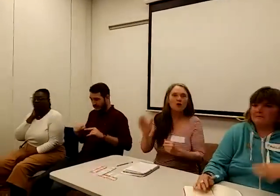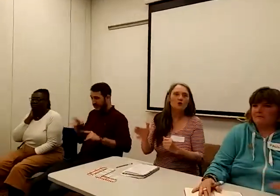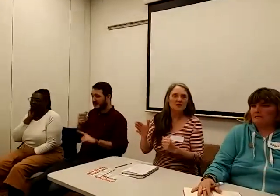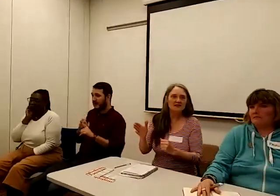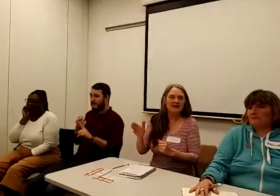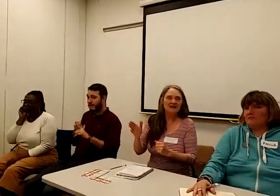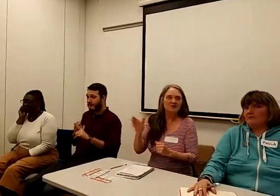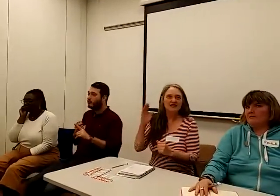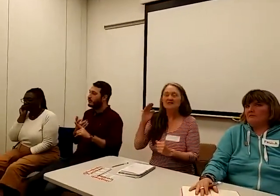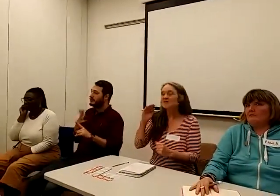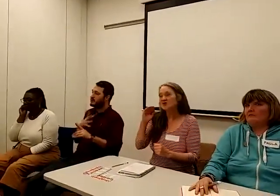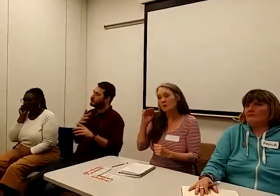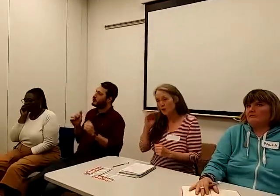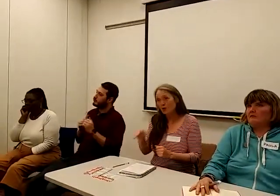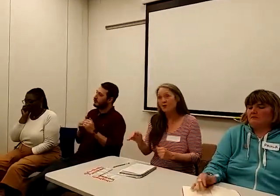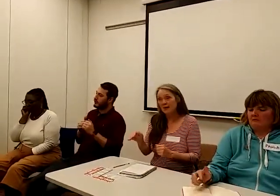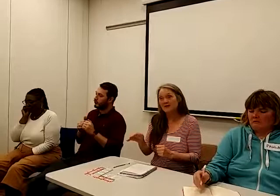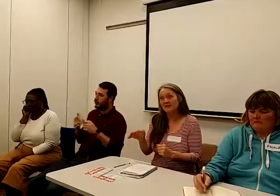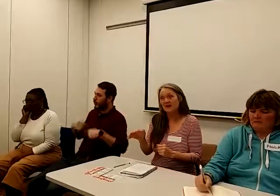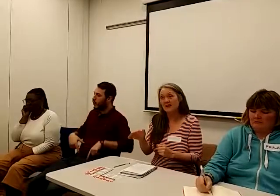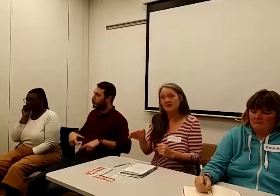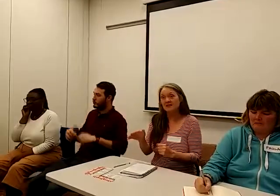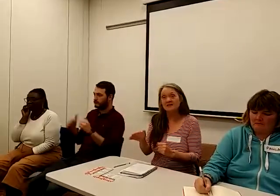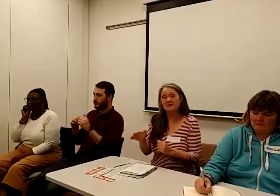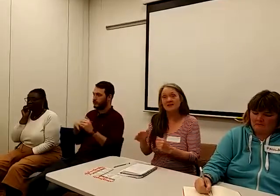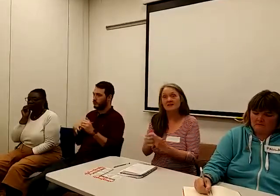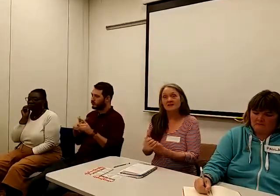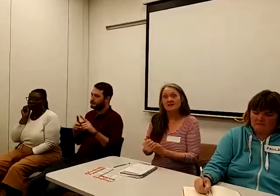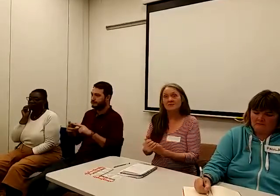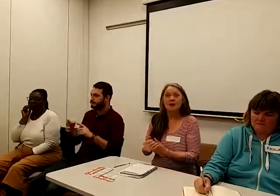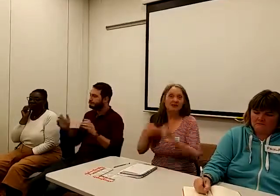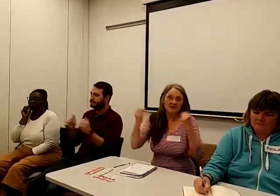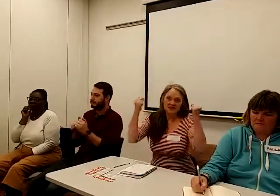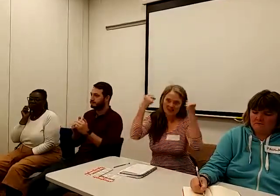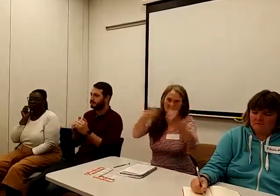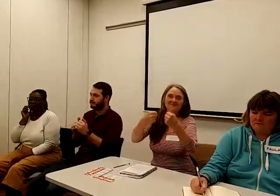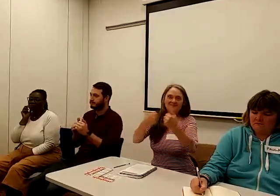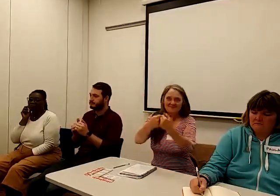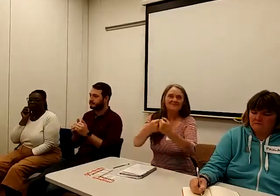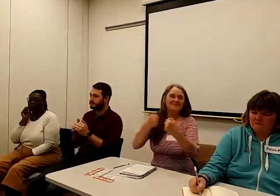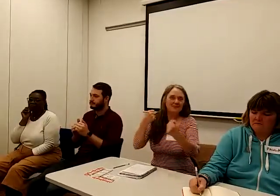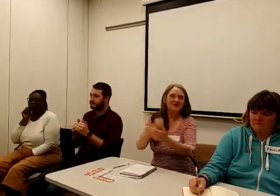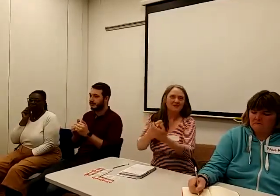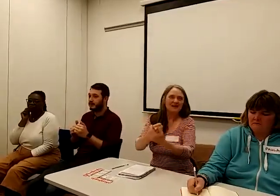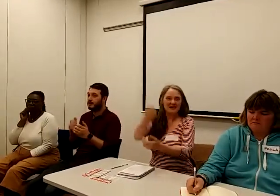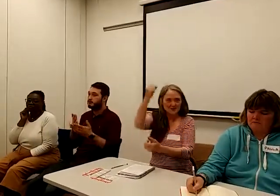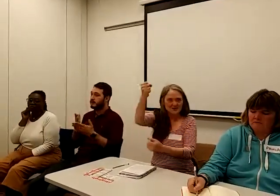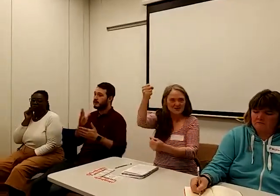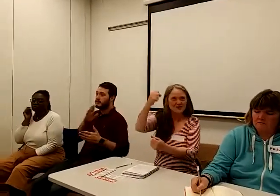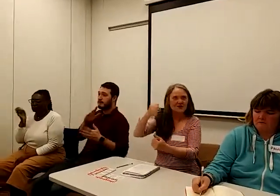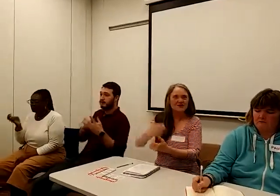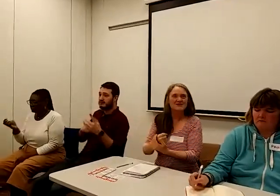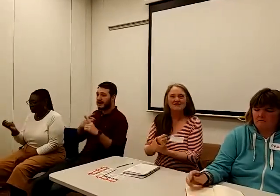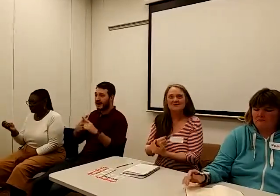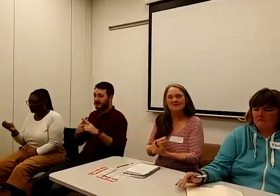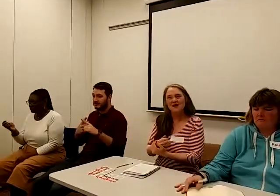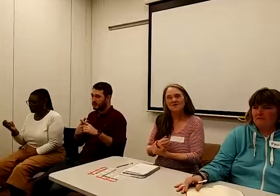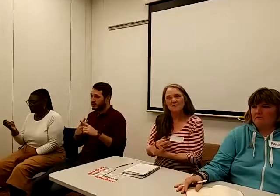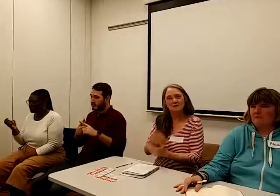what we always said. We need to stop all the benefit cuts but obviously the Bedroom Tax was front of